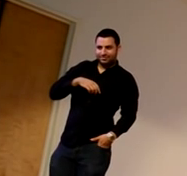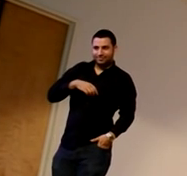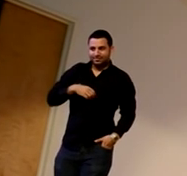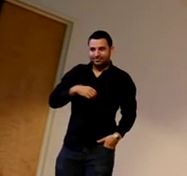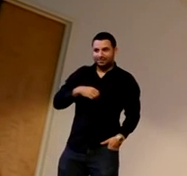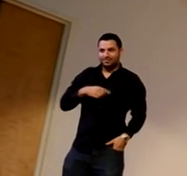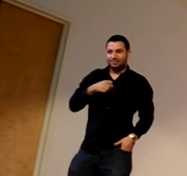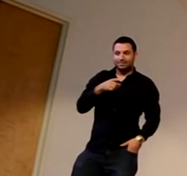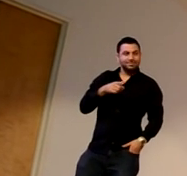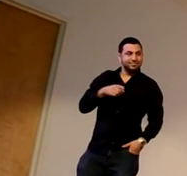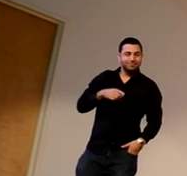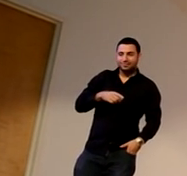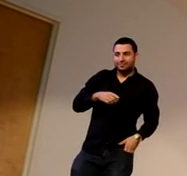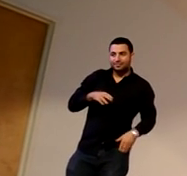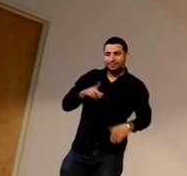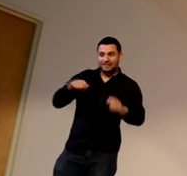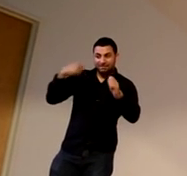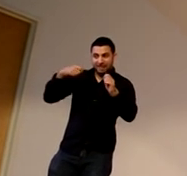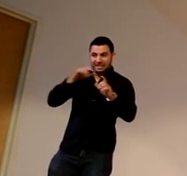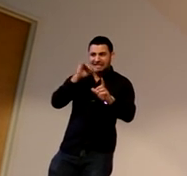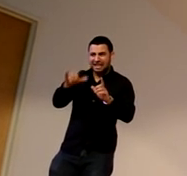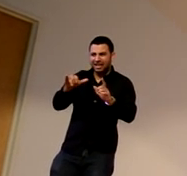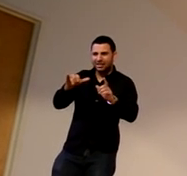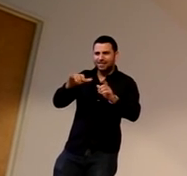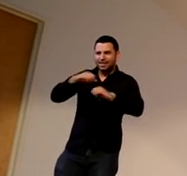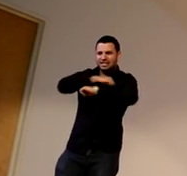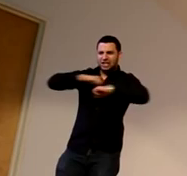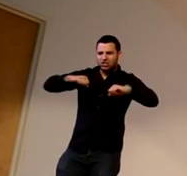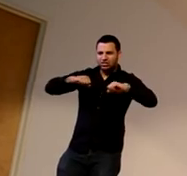sets like a set, or is it a real, like, house through school?